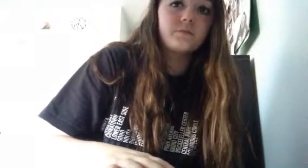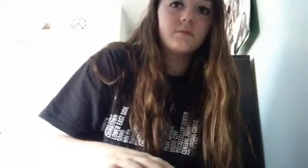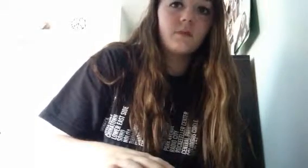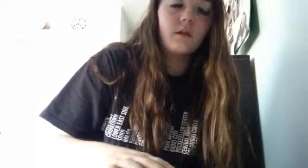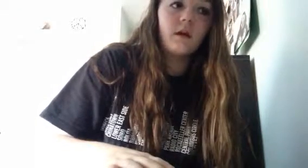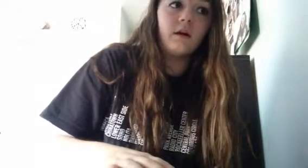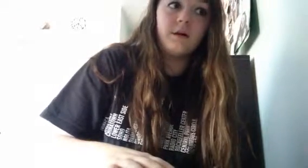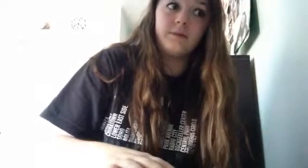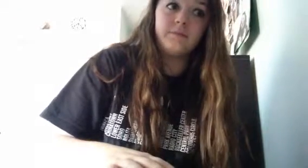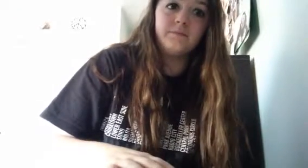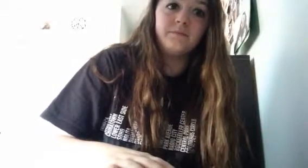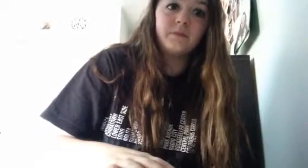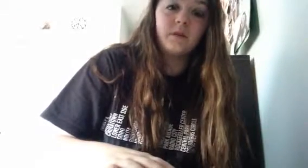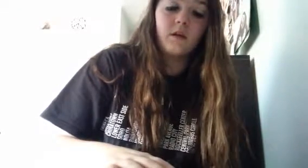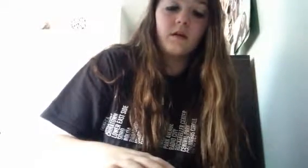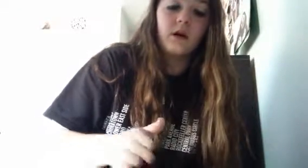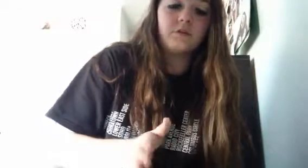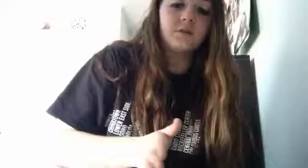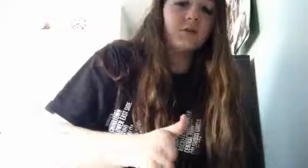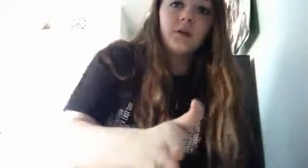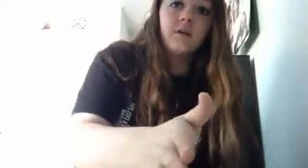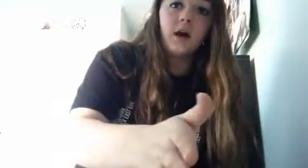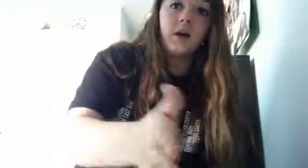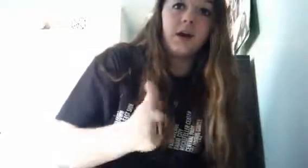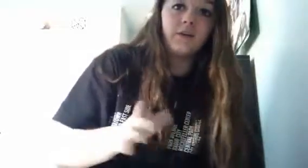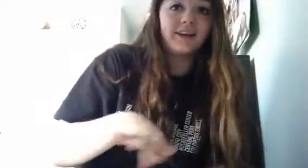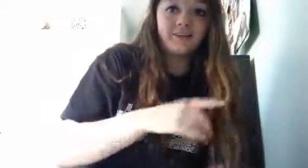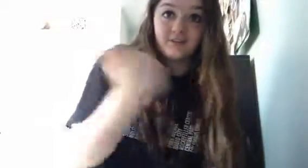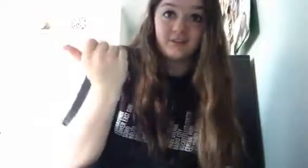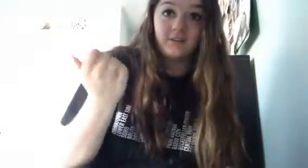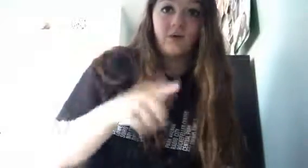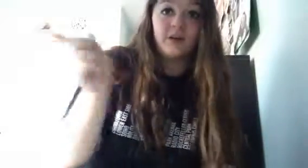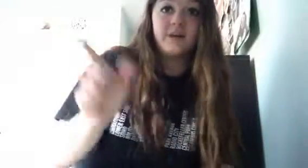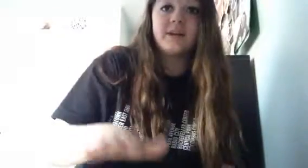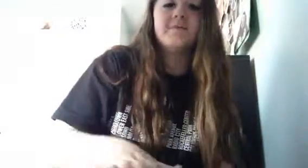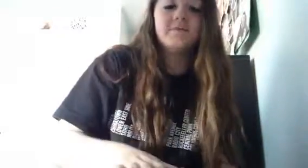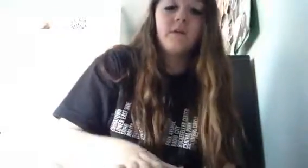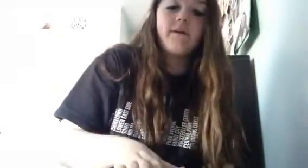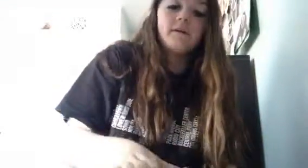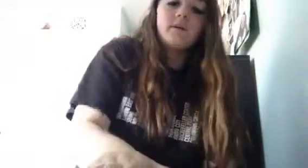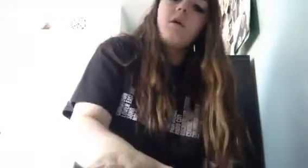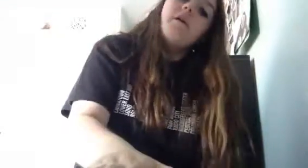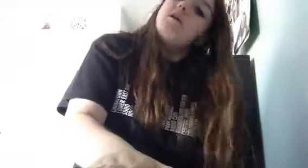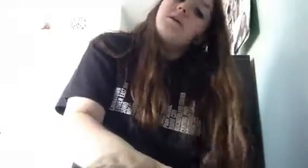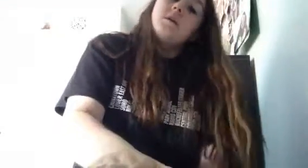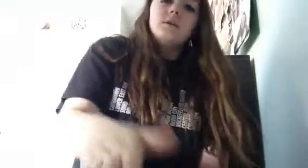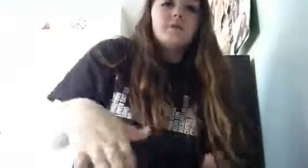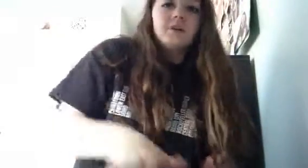and um i was just going out i had to like turn right right so i